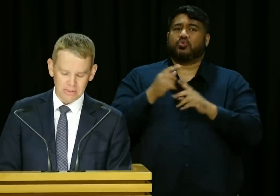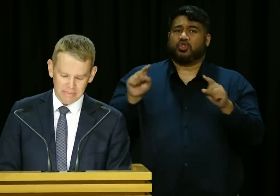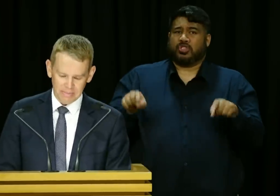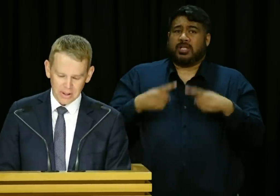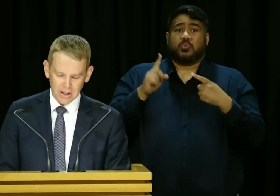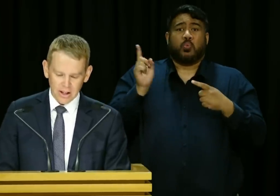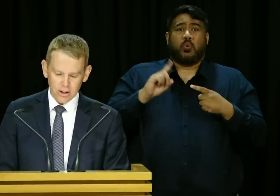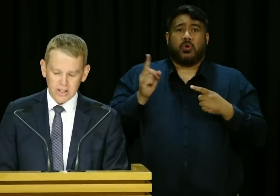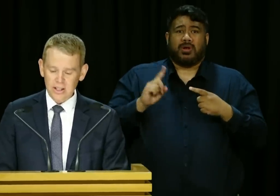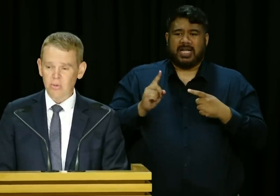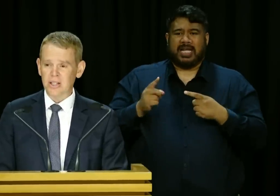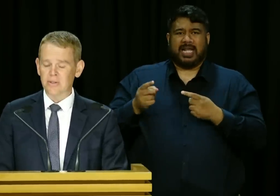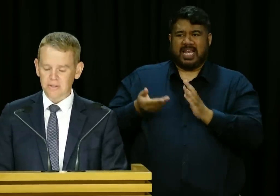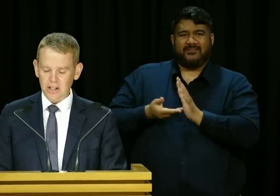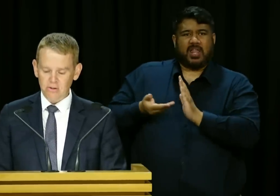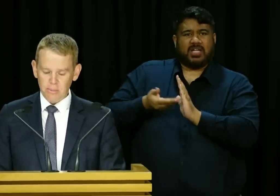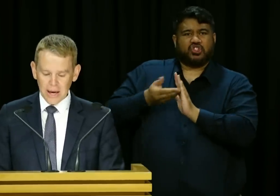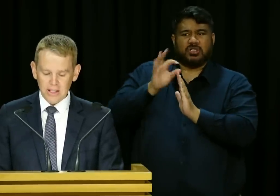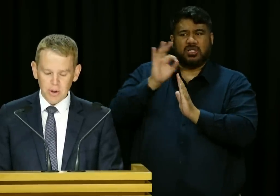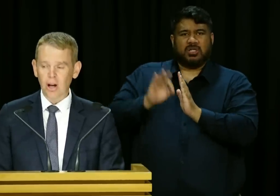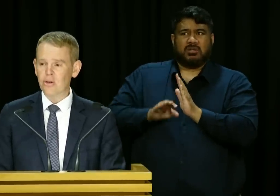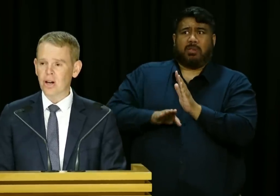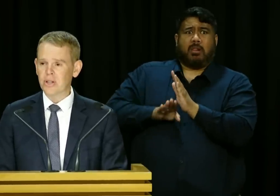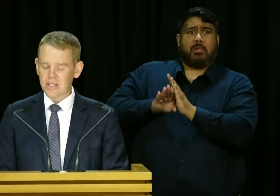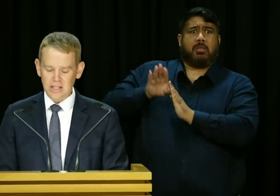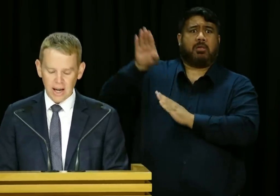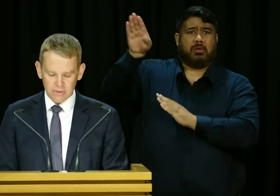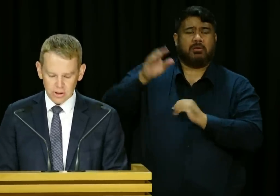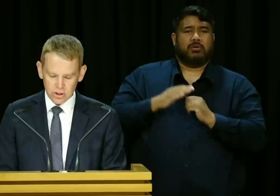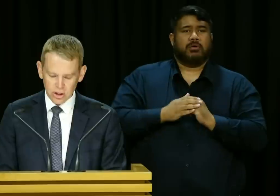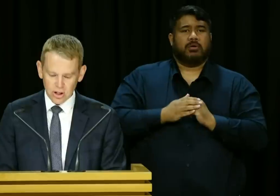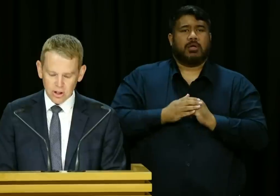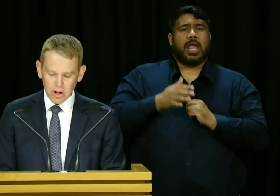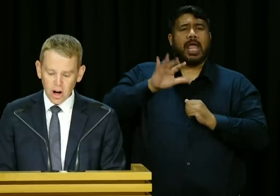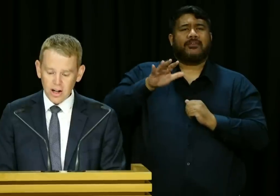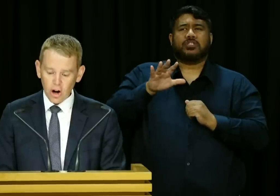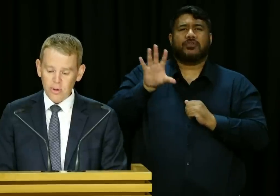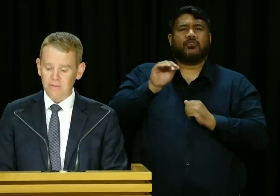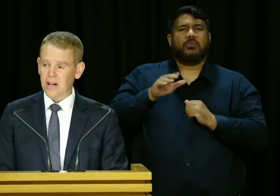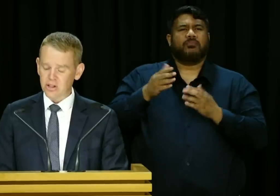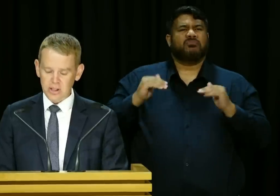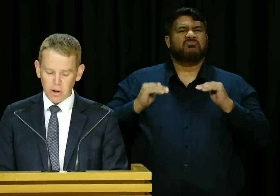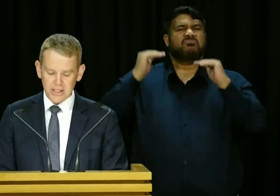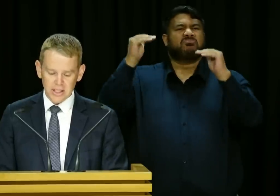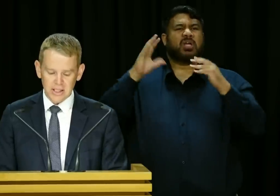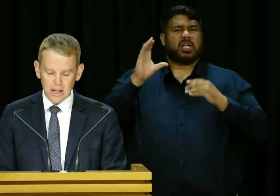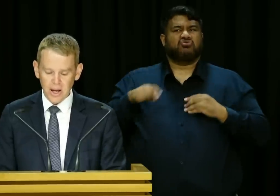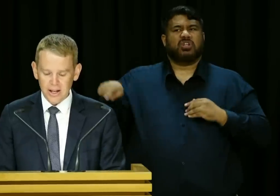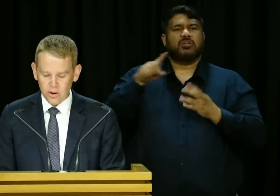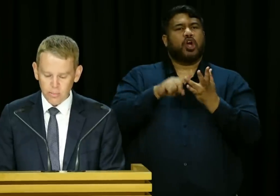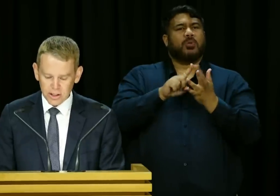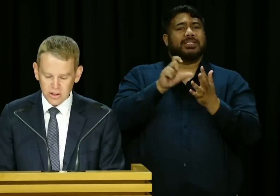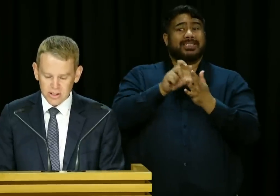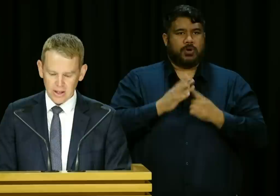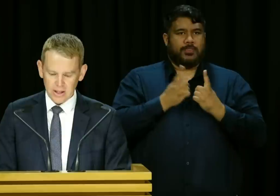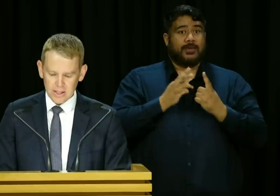inflation. New Zealand's rate of inflation remains below the OECD average. But high global inflation is biting into Kiwi